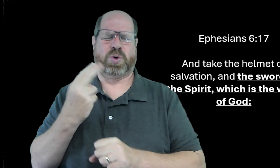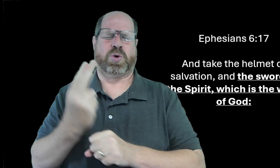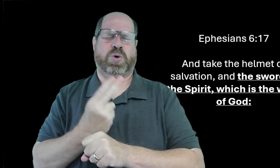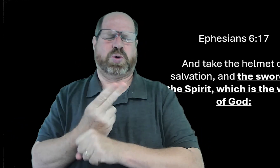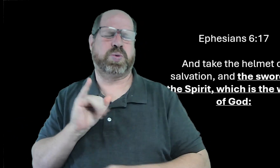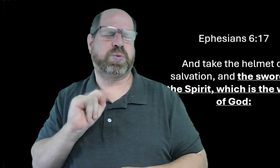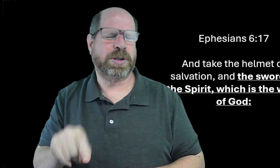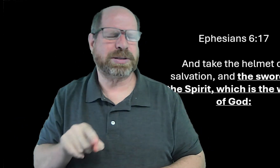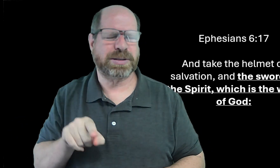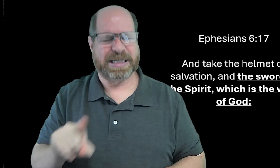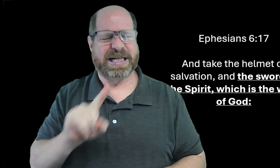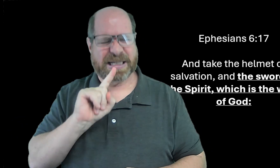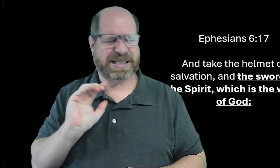word use it